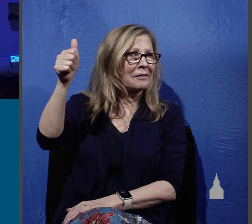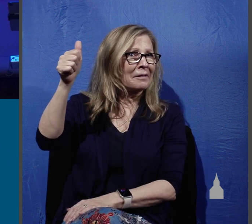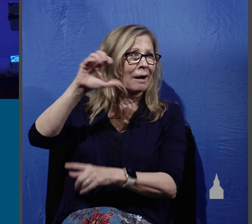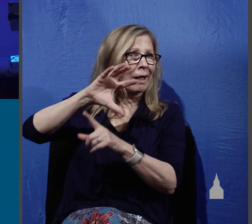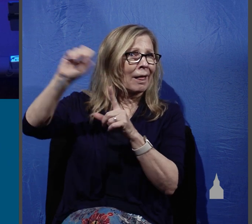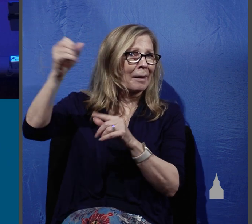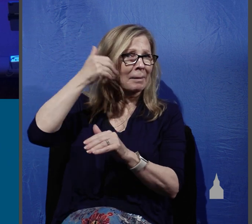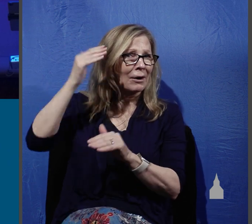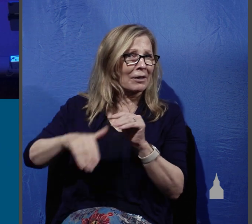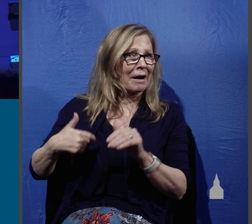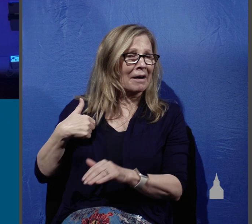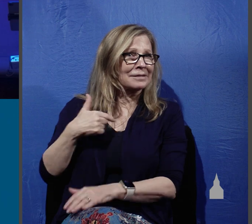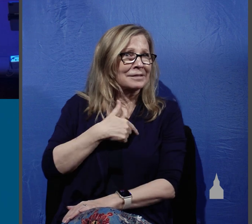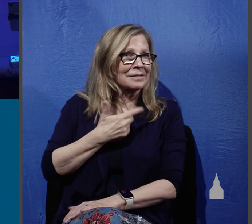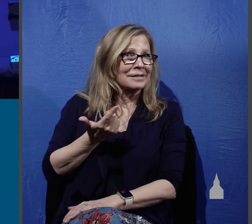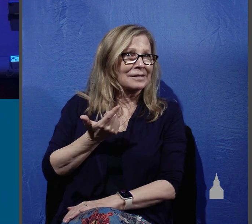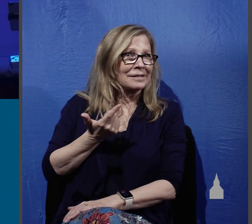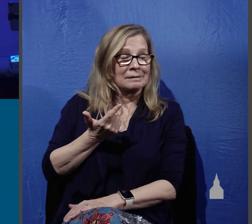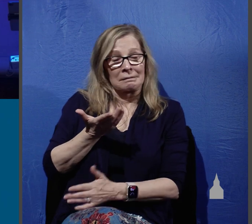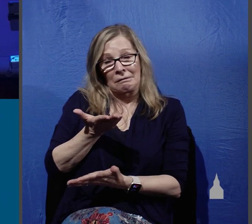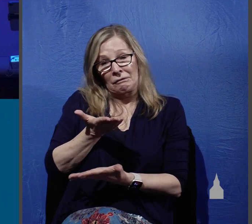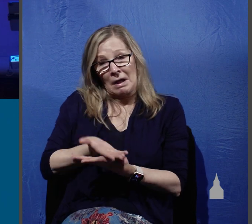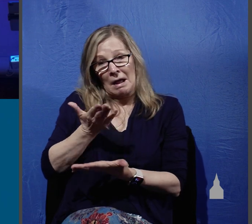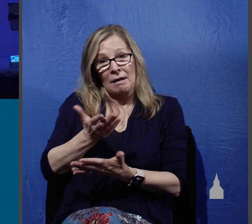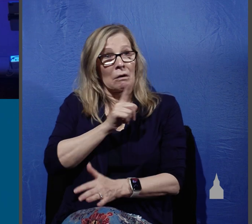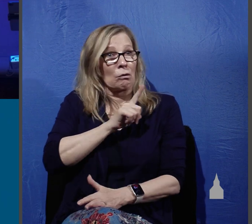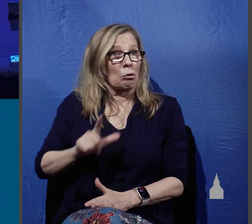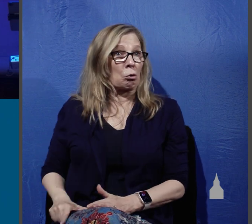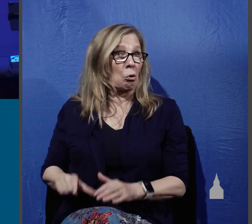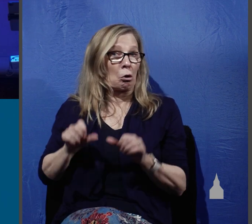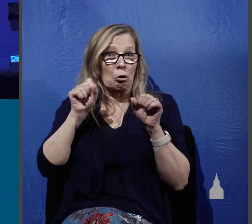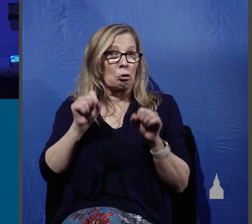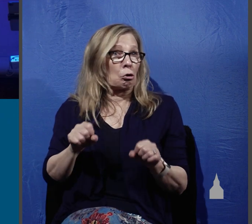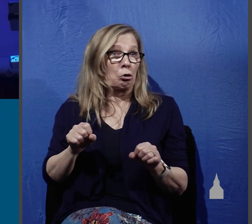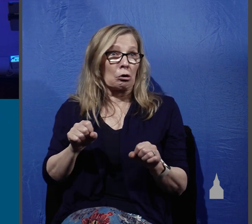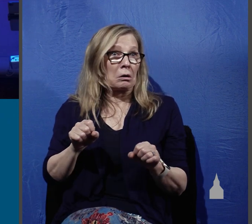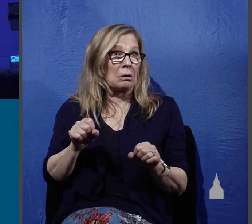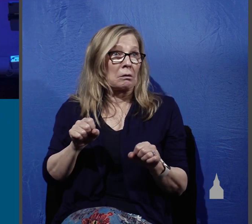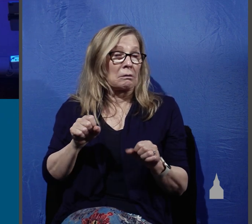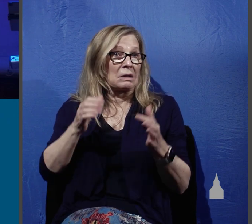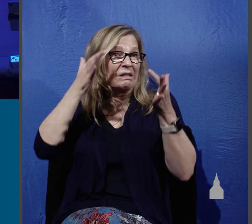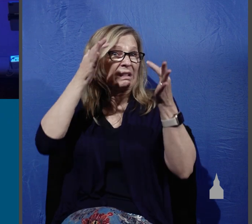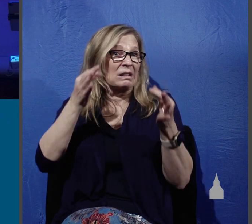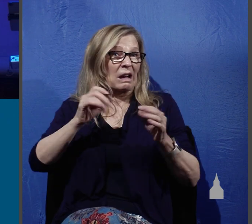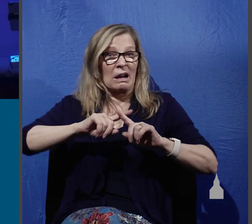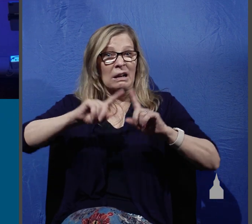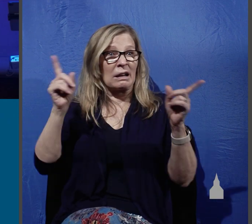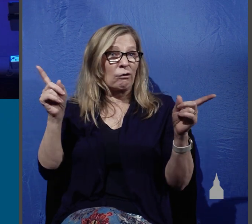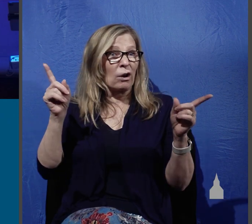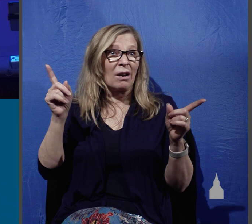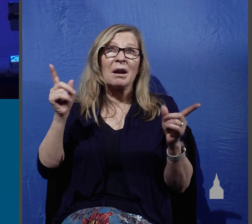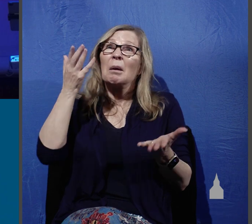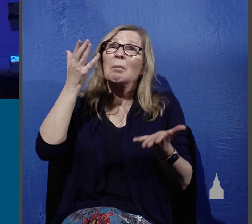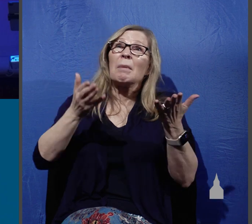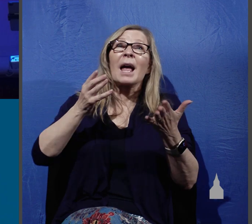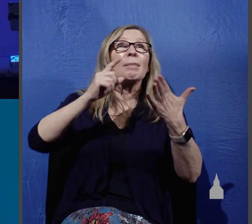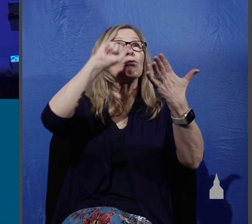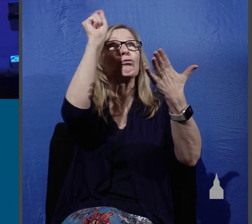In fact, when you think about it, the Lord could have painted the message of the gospel in the sky for all to see, or